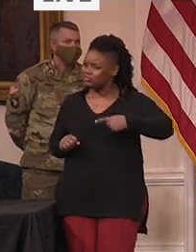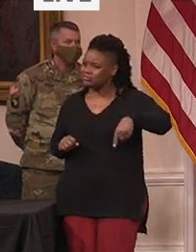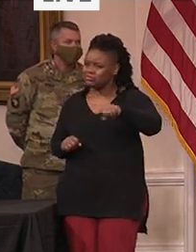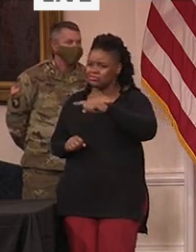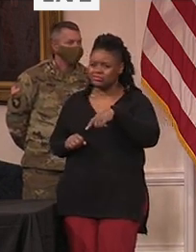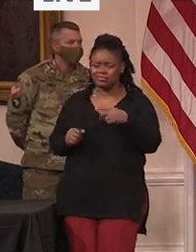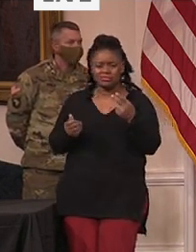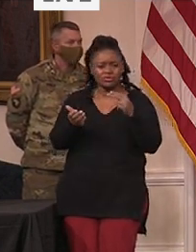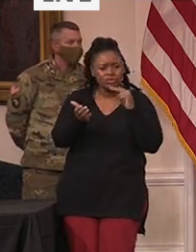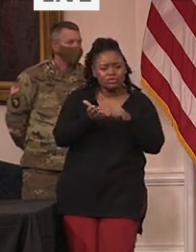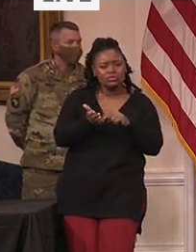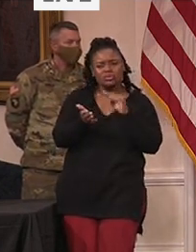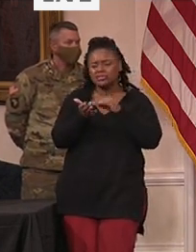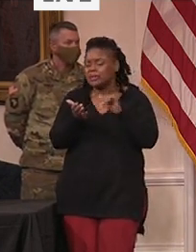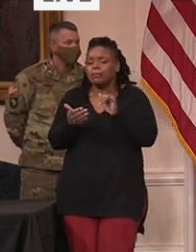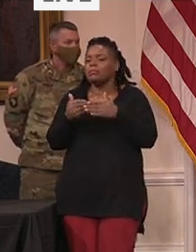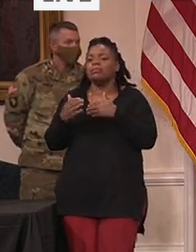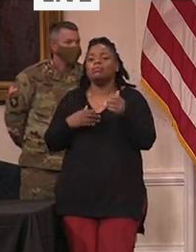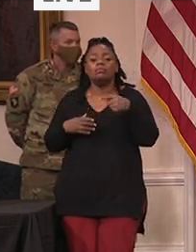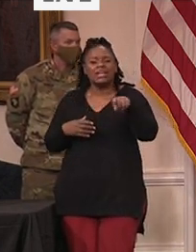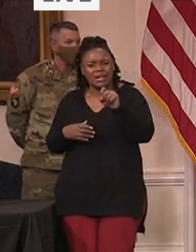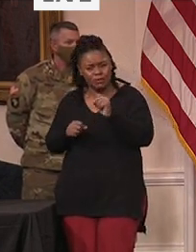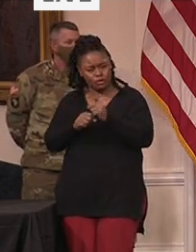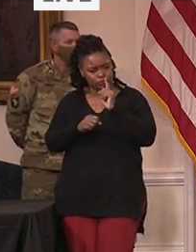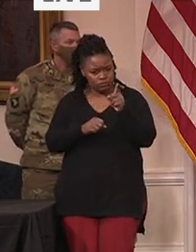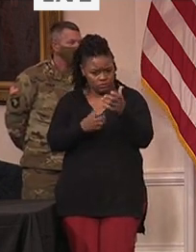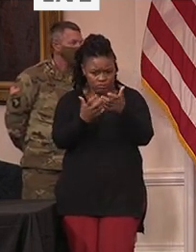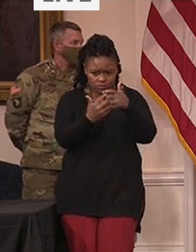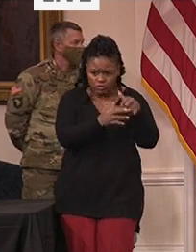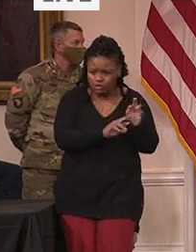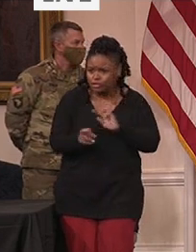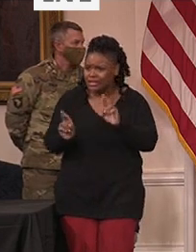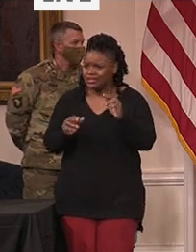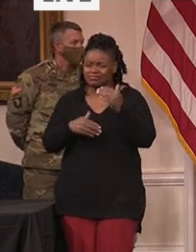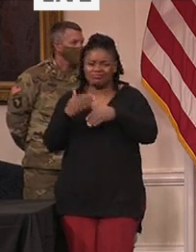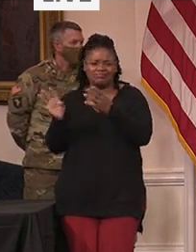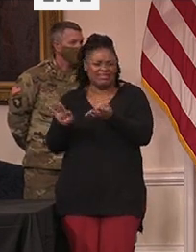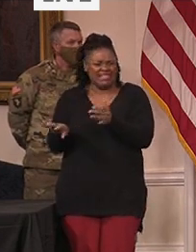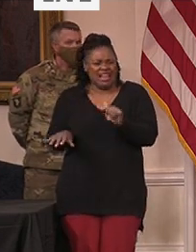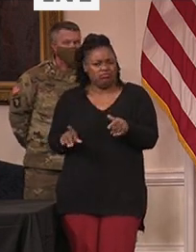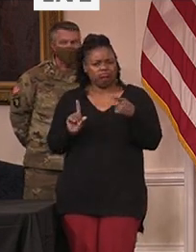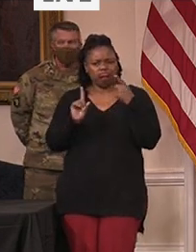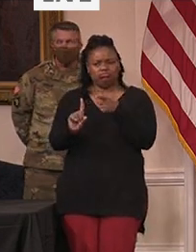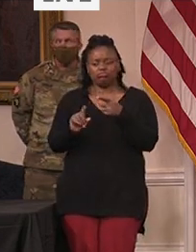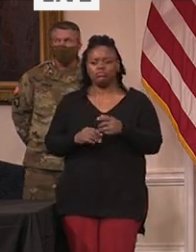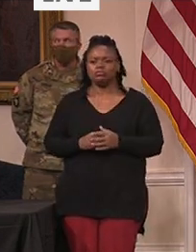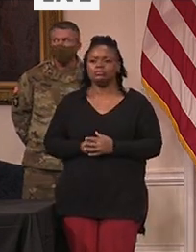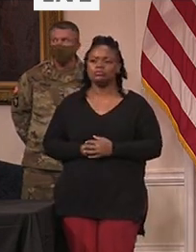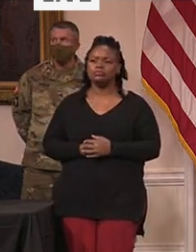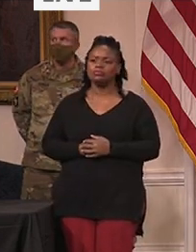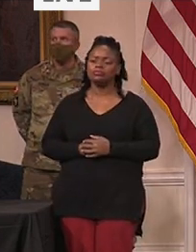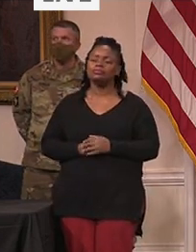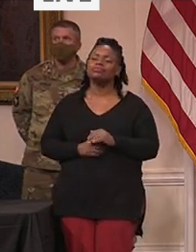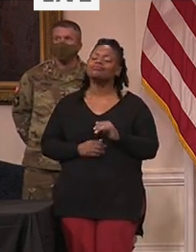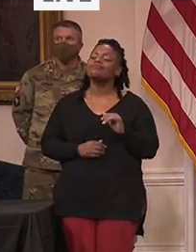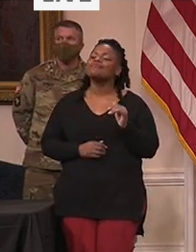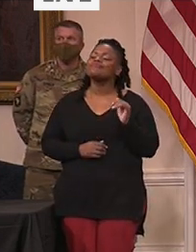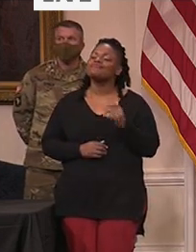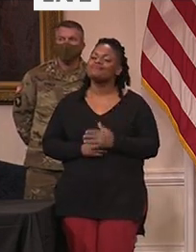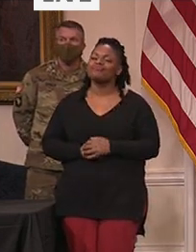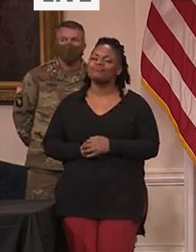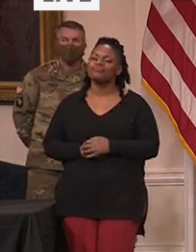resources they need to accelerate the process and to do their jobs as effectively and efficiently as they possibly can.